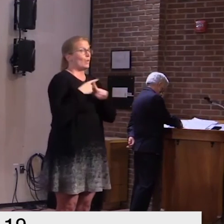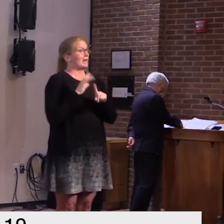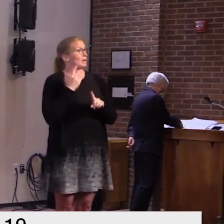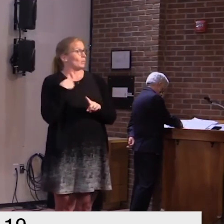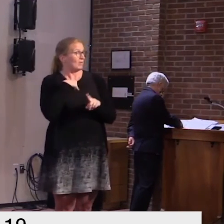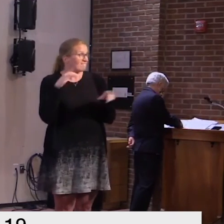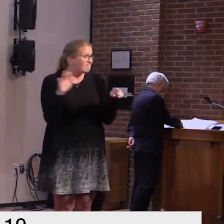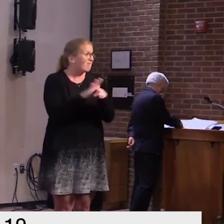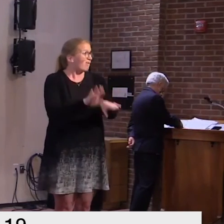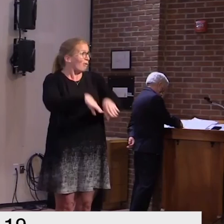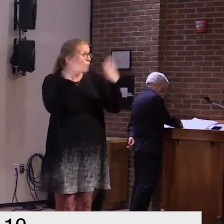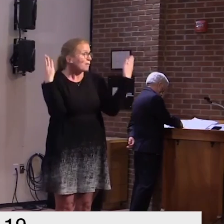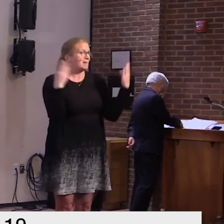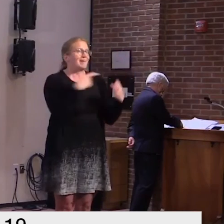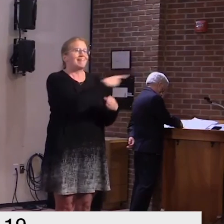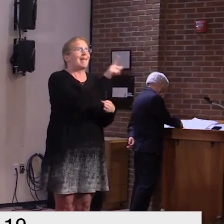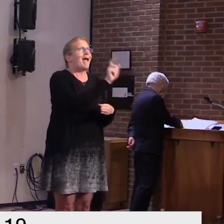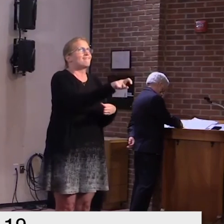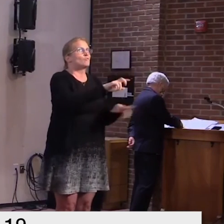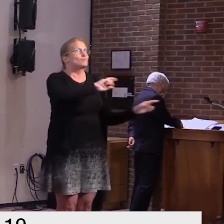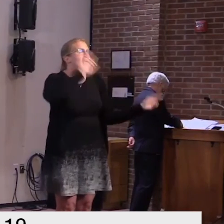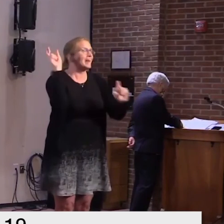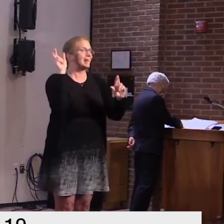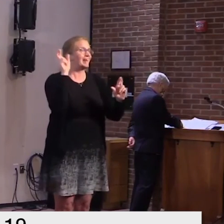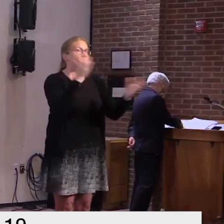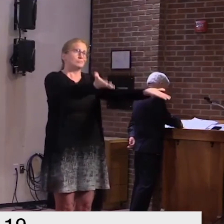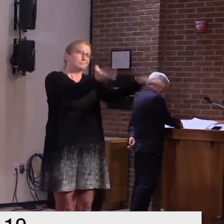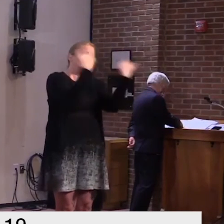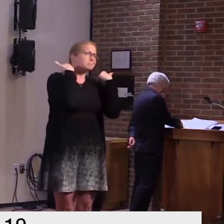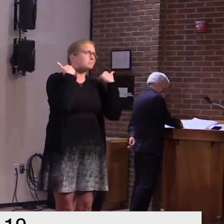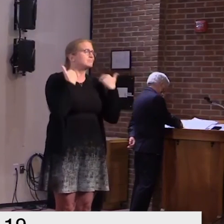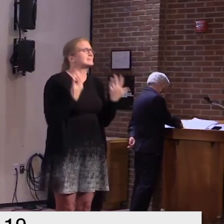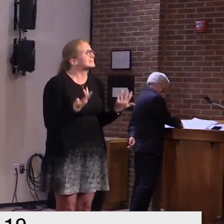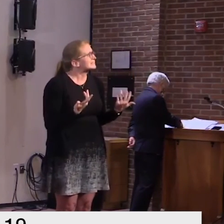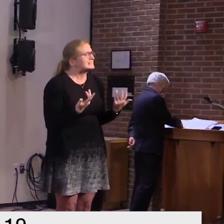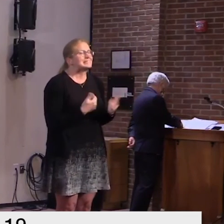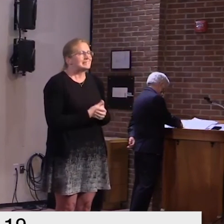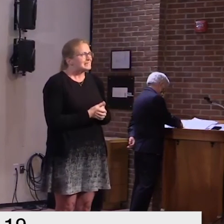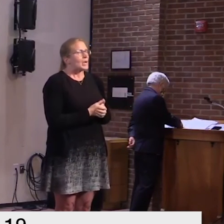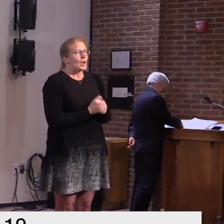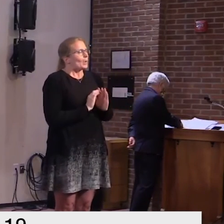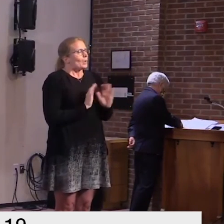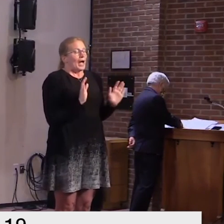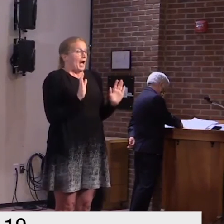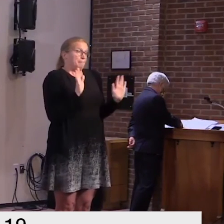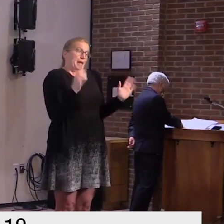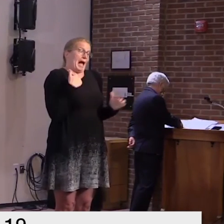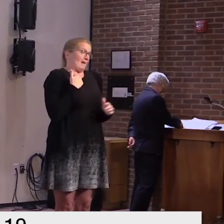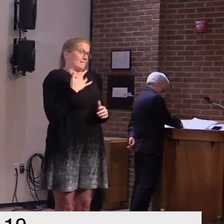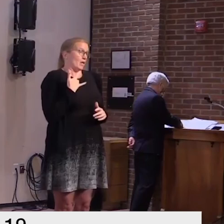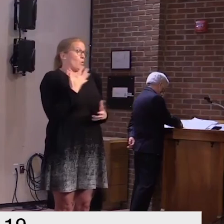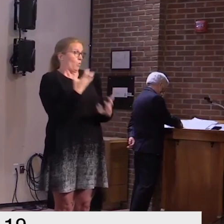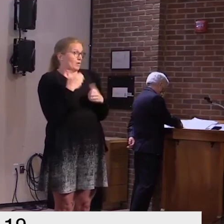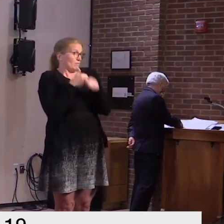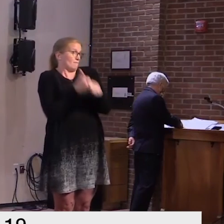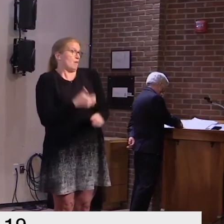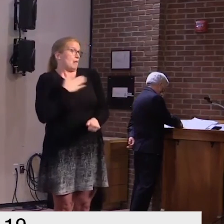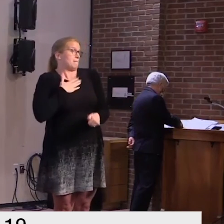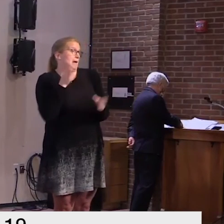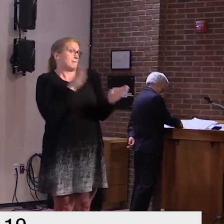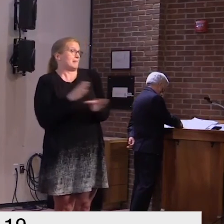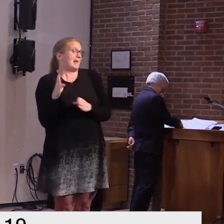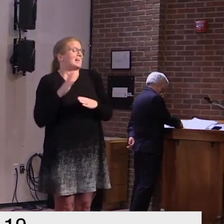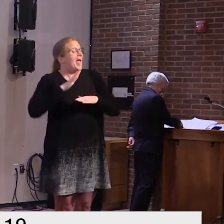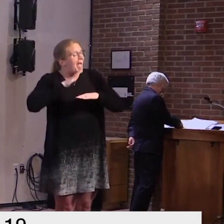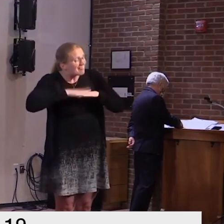um my concern is we need to get the the 300 at least the 300 million dollars of the first